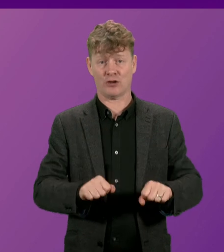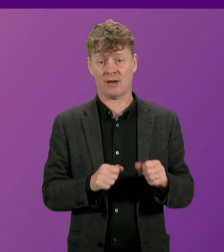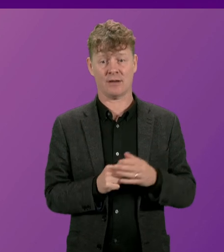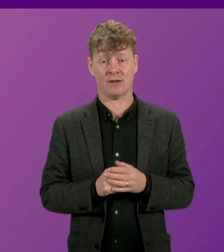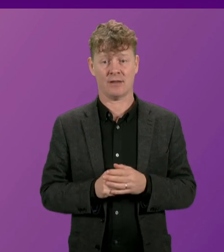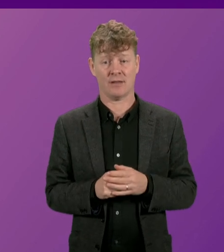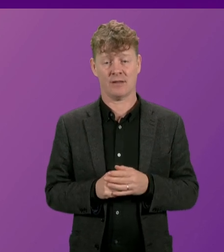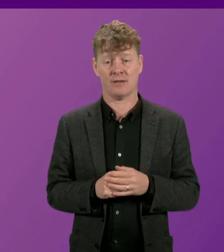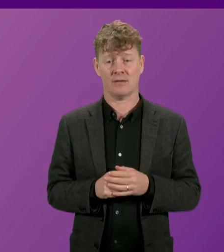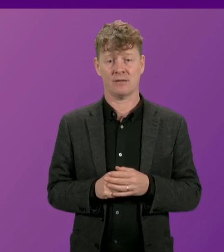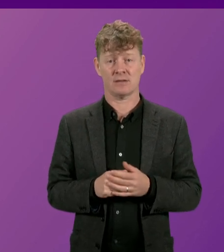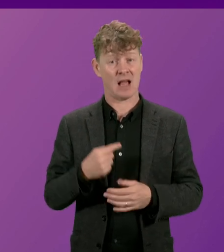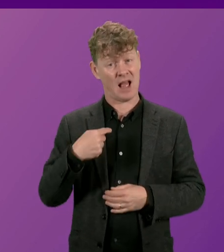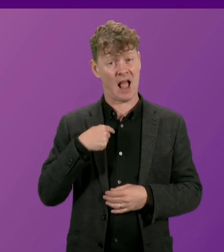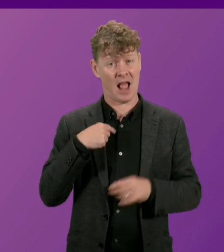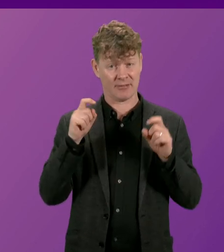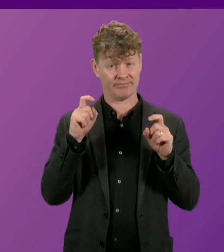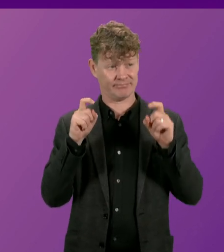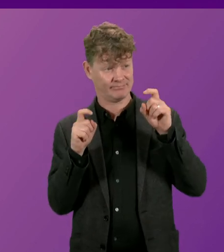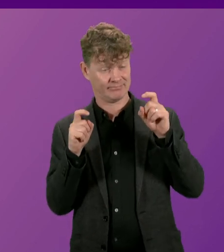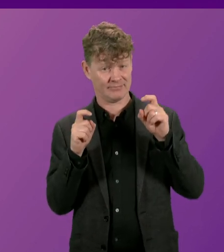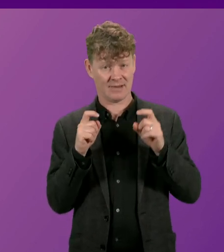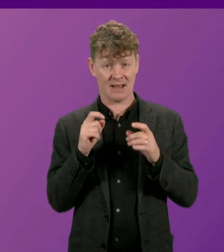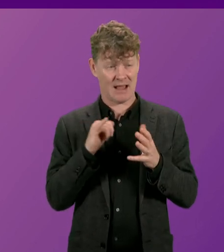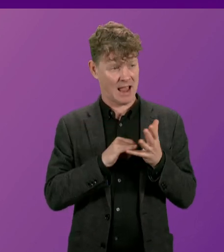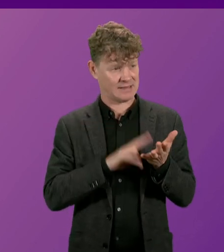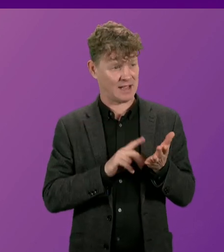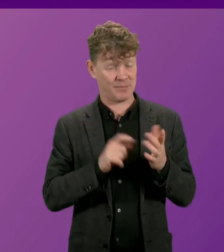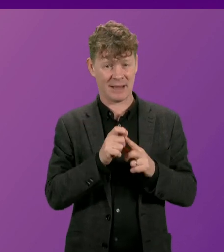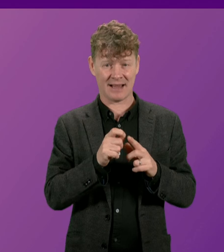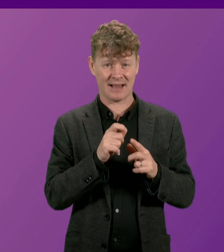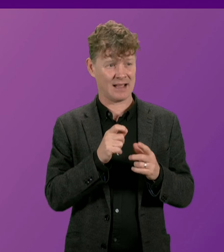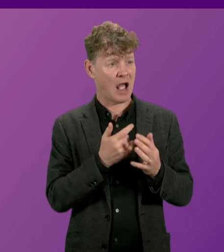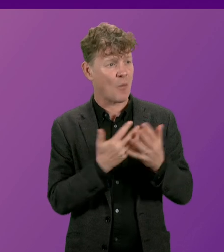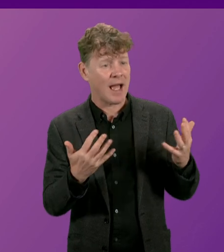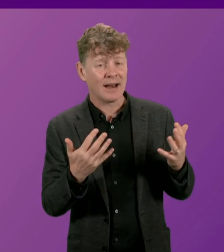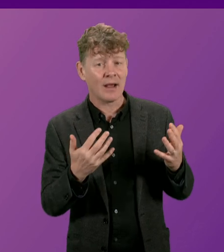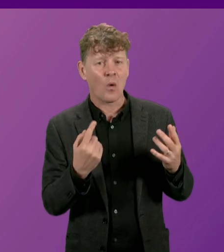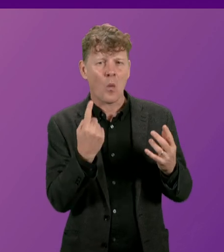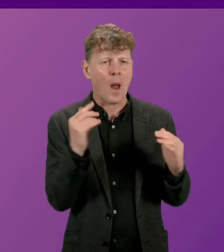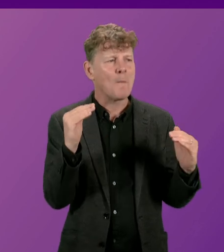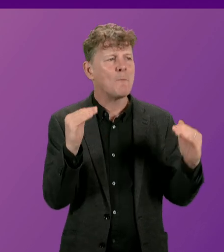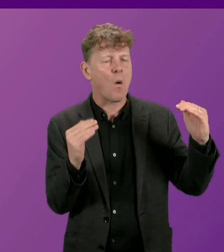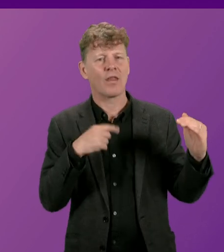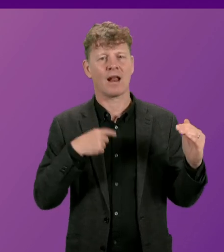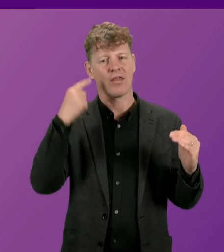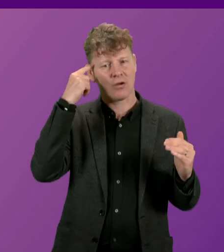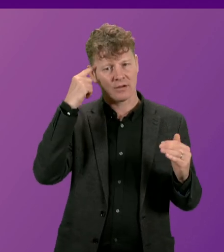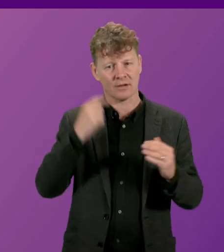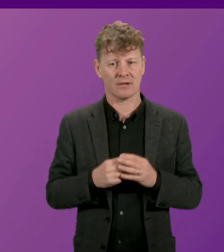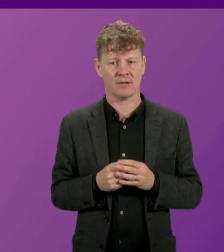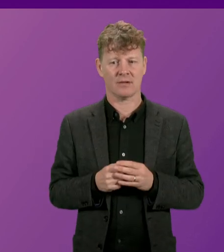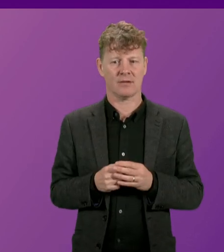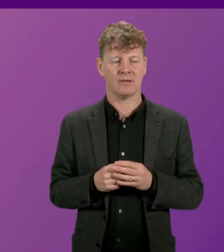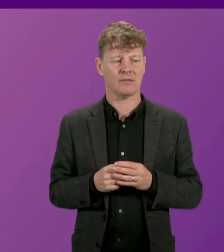did raise an eyebrow at the exact number of SNP MSPs voting. It was one more than I thought when we consider the pairing arrangements.